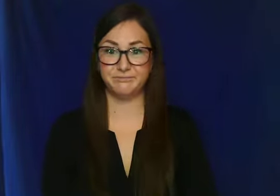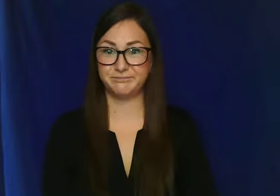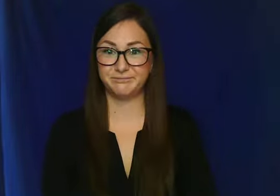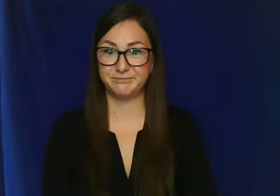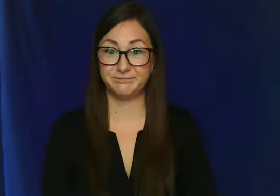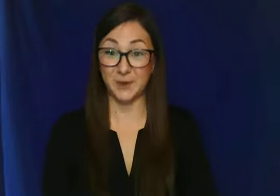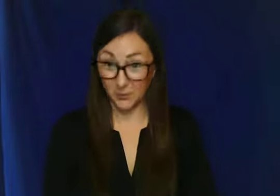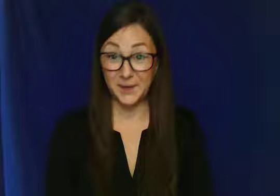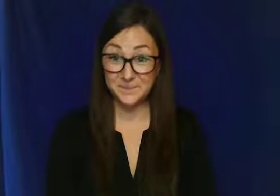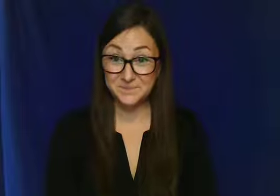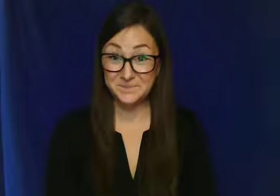Okay?